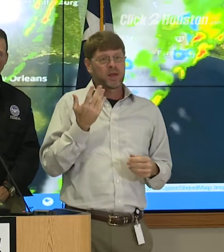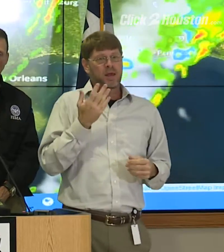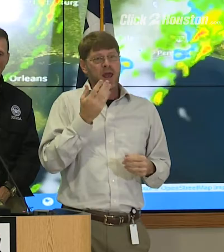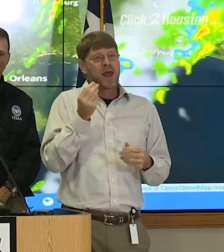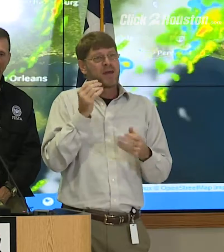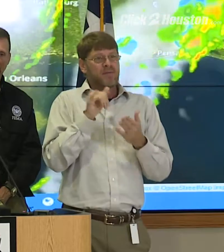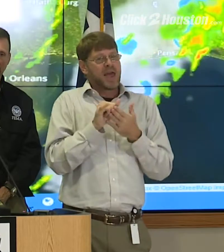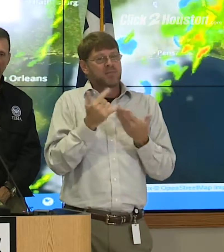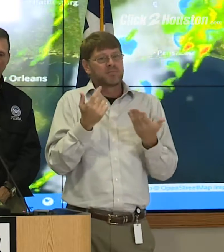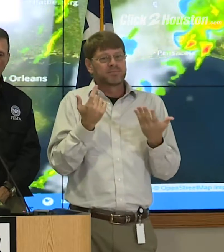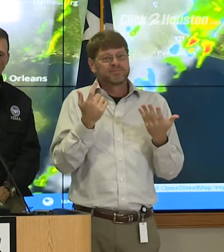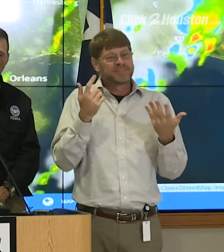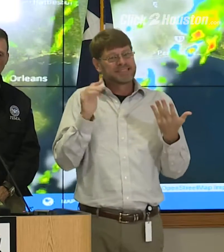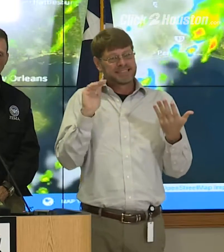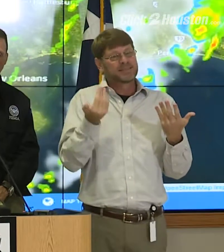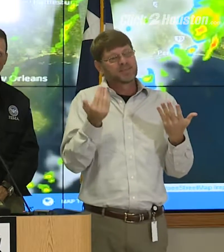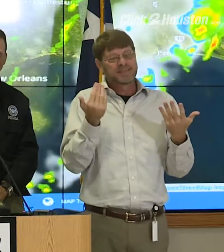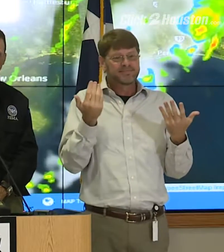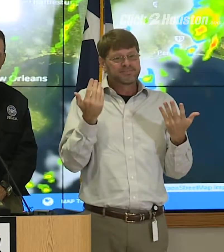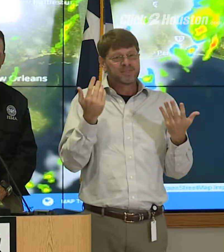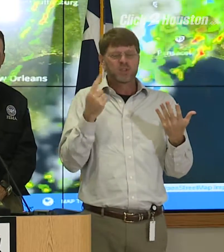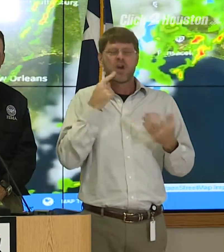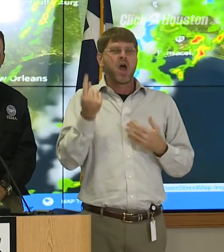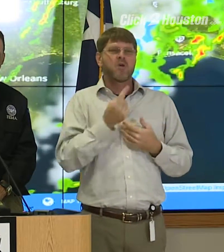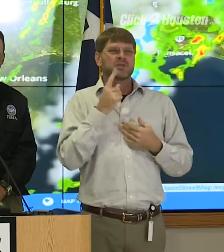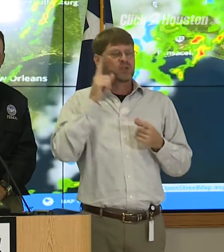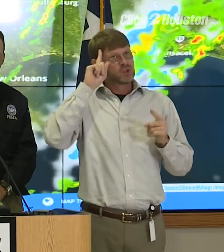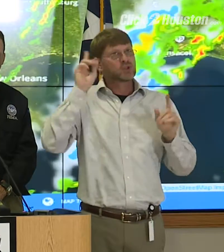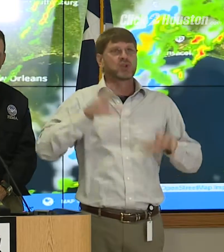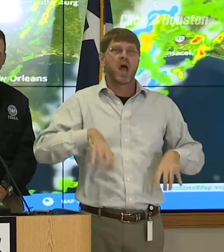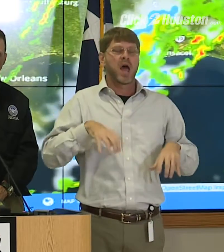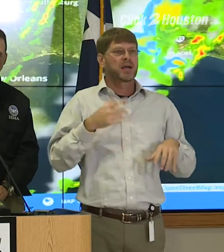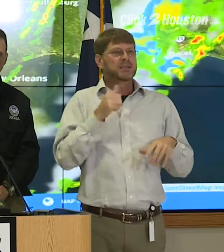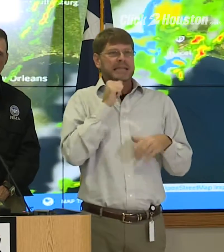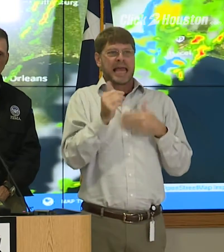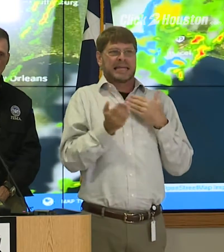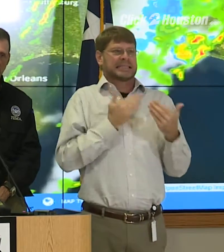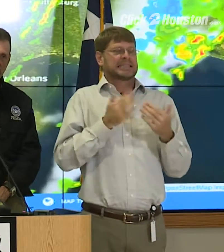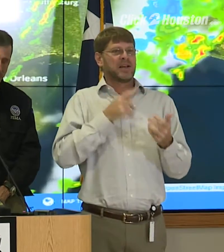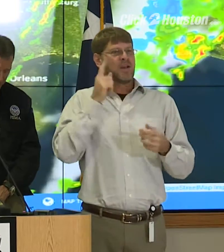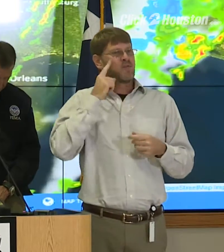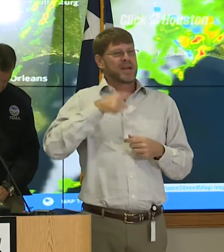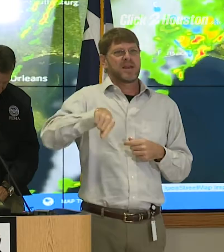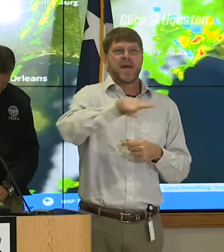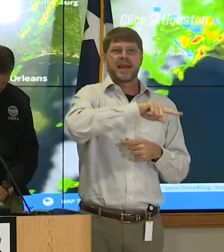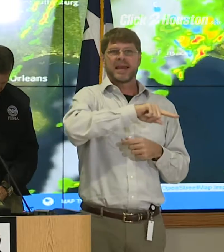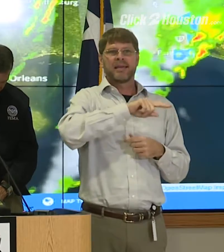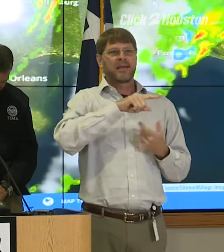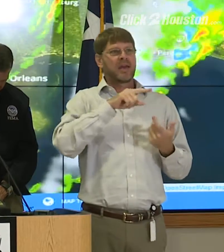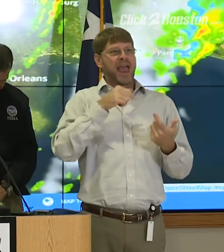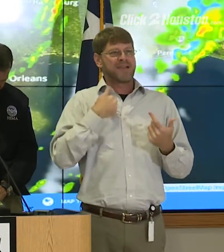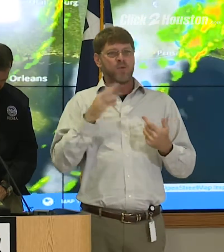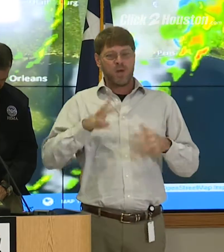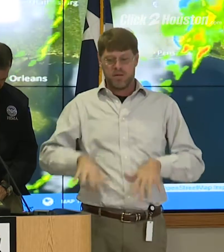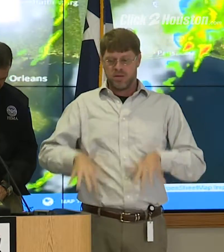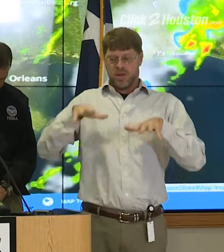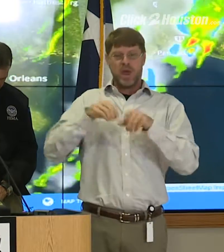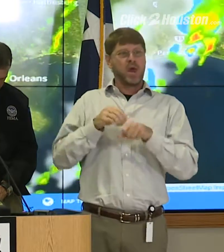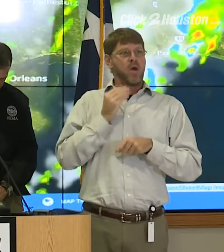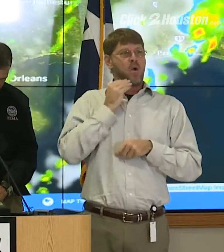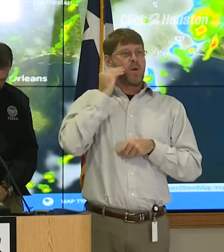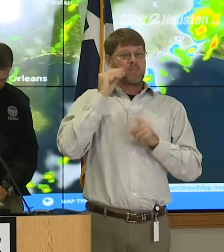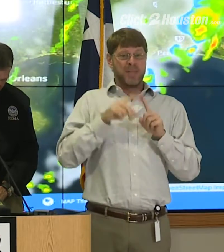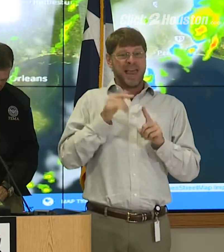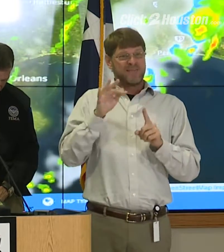and that's got to be, you know, it's always a shock and it's not easy for anybody who's got water in their home. But